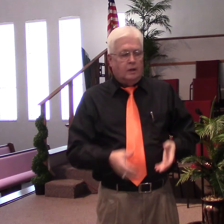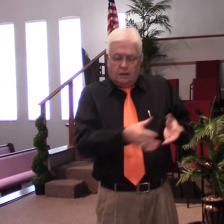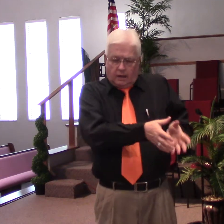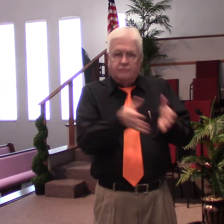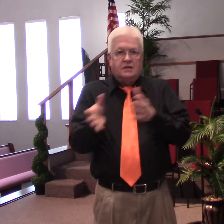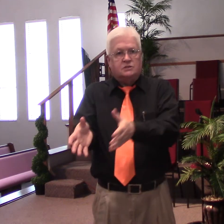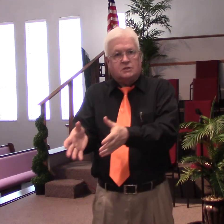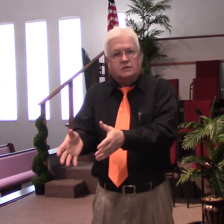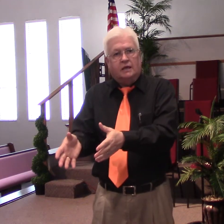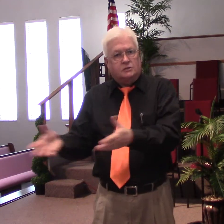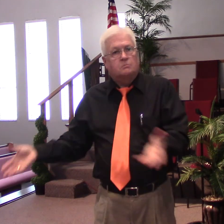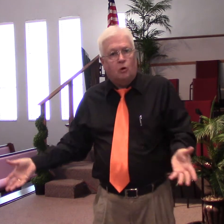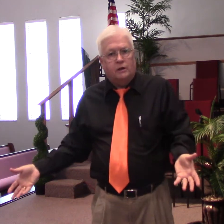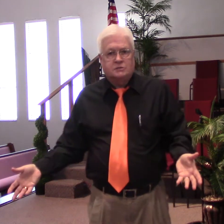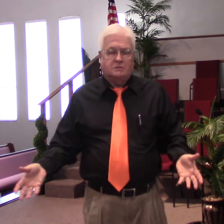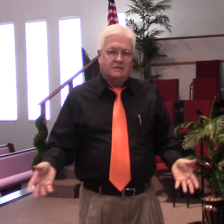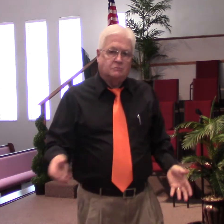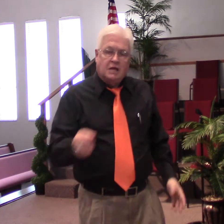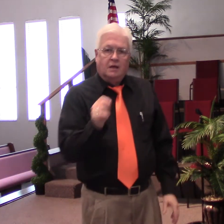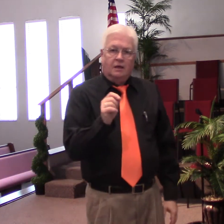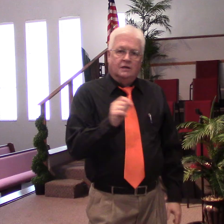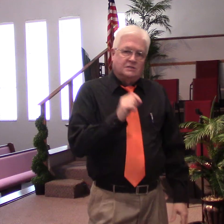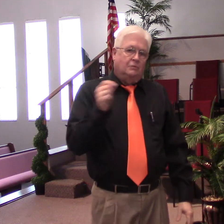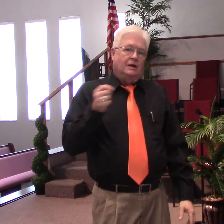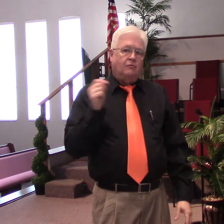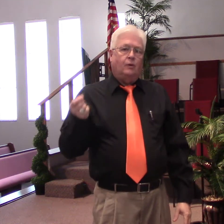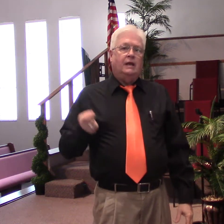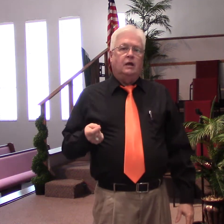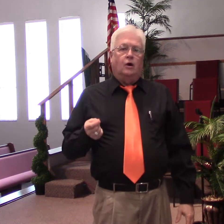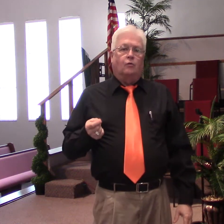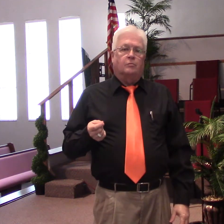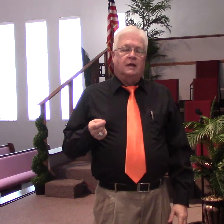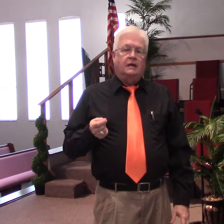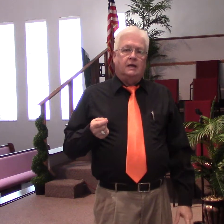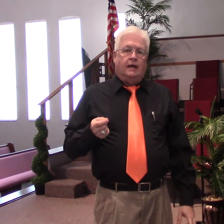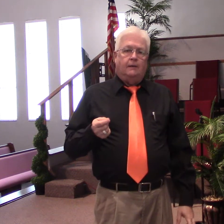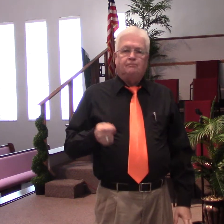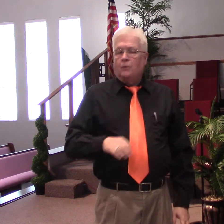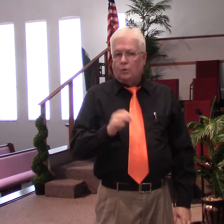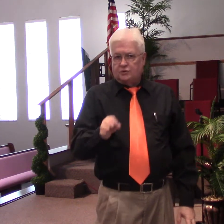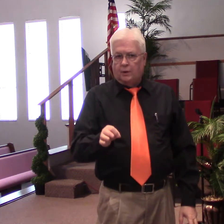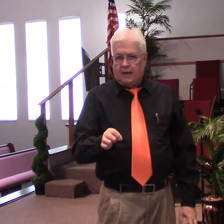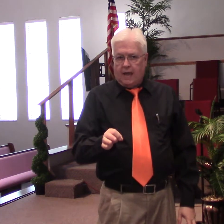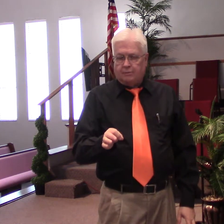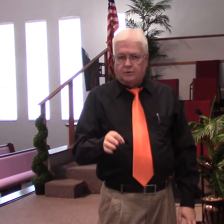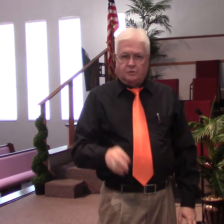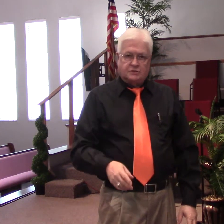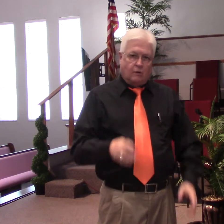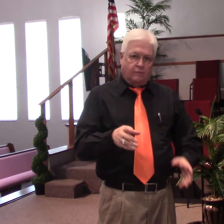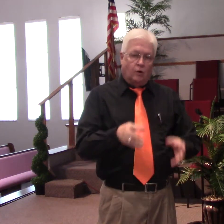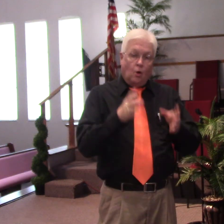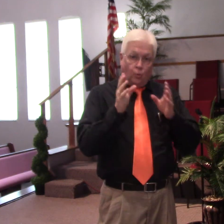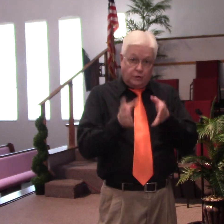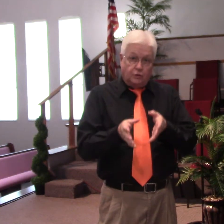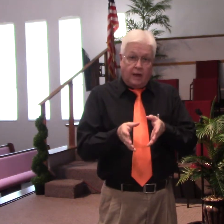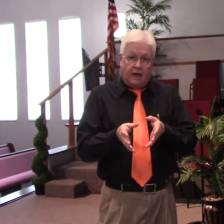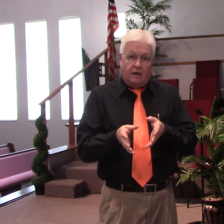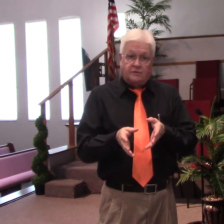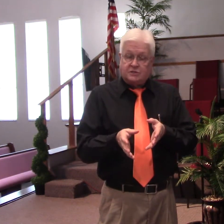life tends to take us and park us sometimes. You see, we never really know from day to day what's going to happen to us. However, we do have a